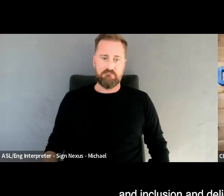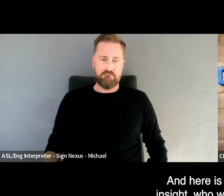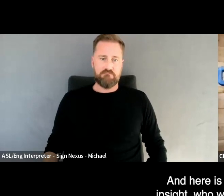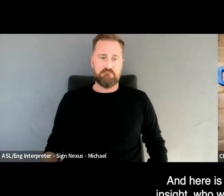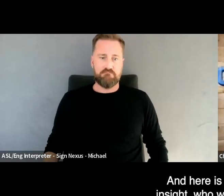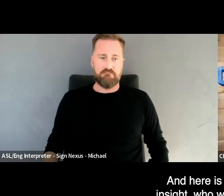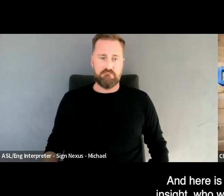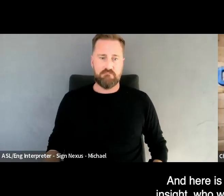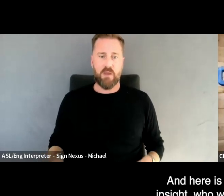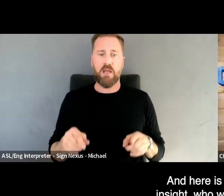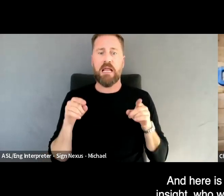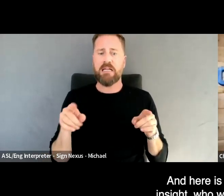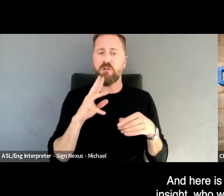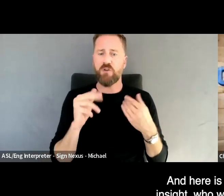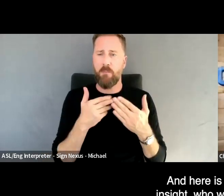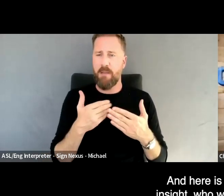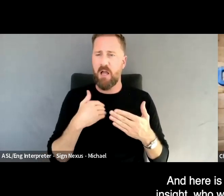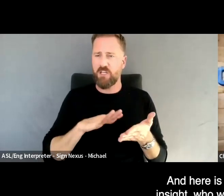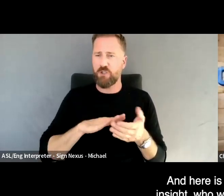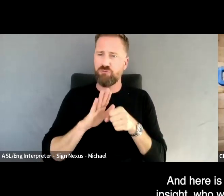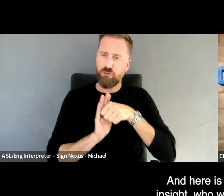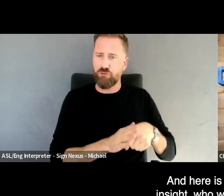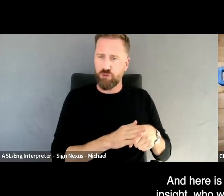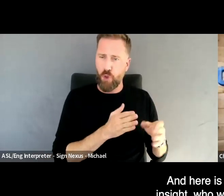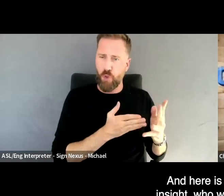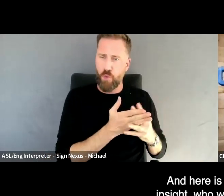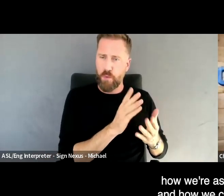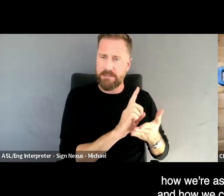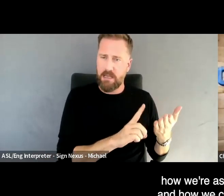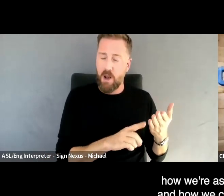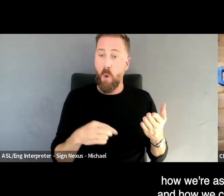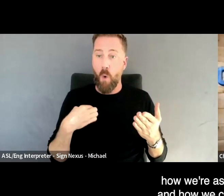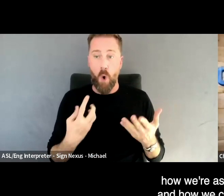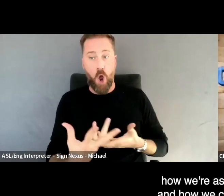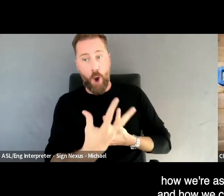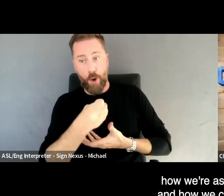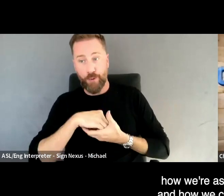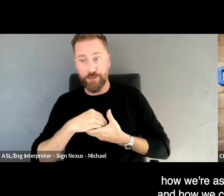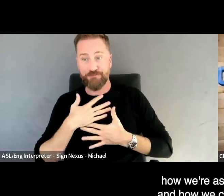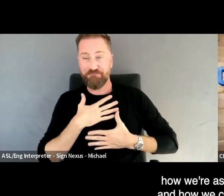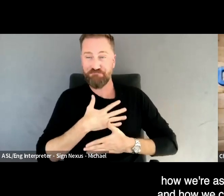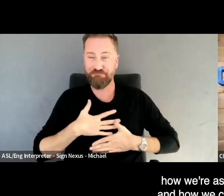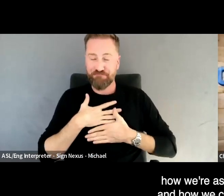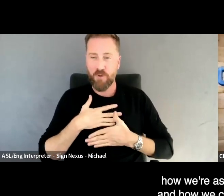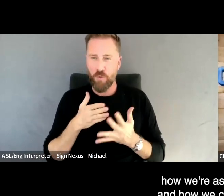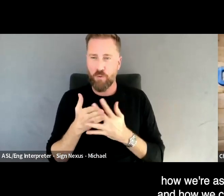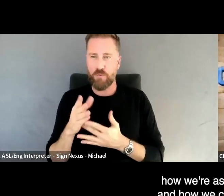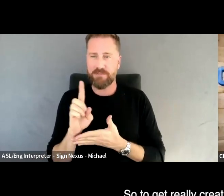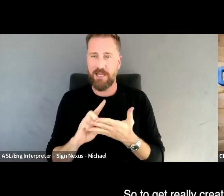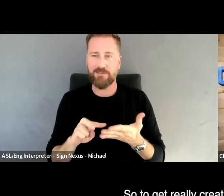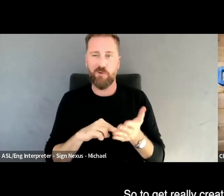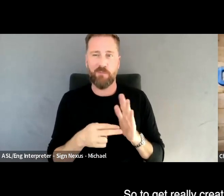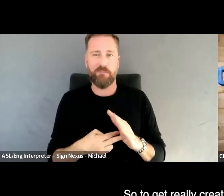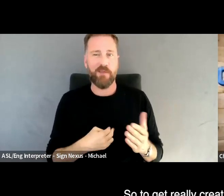is really the insight, who we're asking, how we're asking them, and how we can engage.